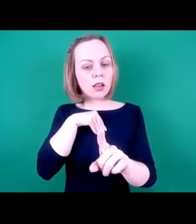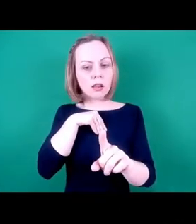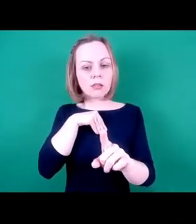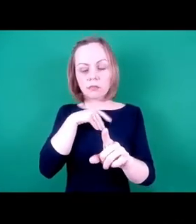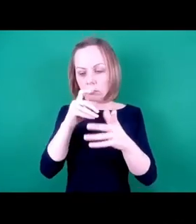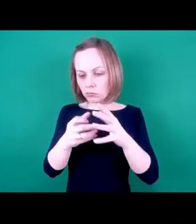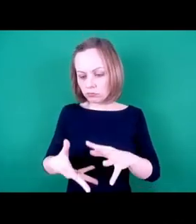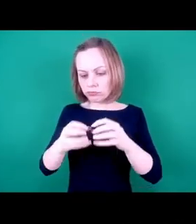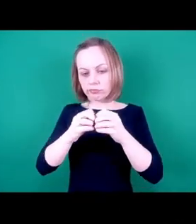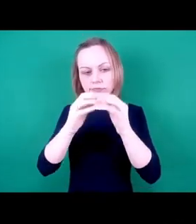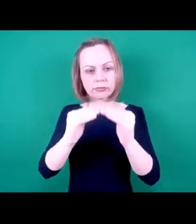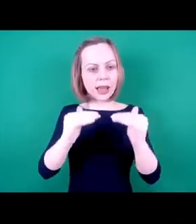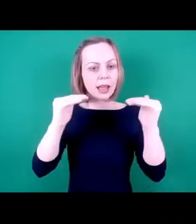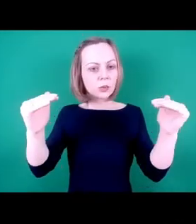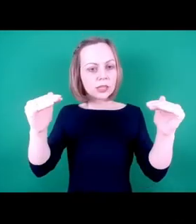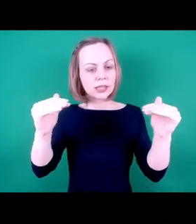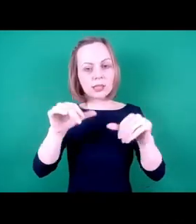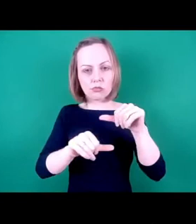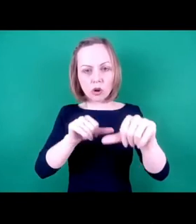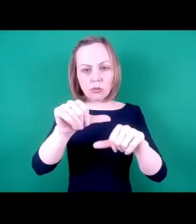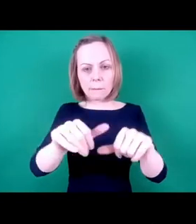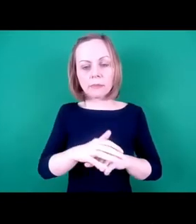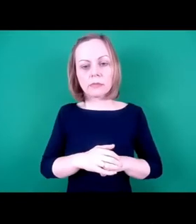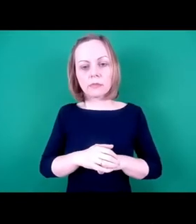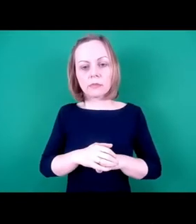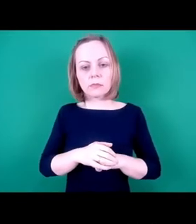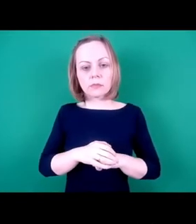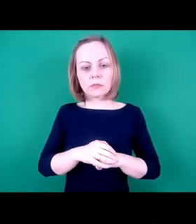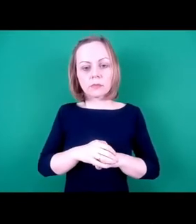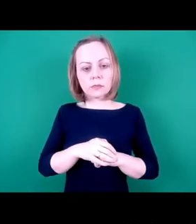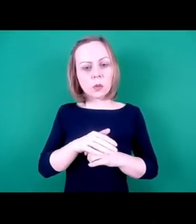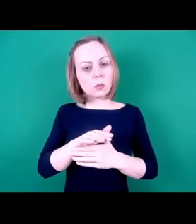thinks about the population of the city.